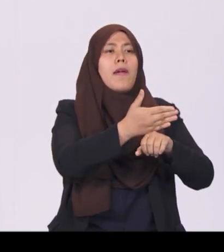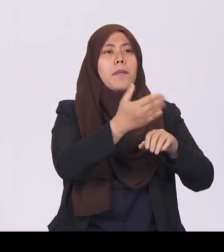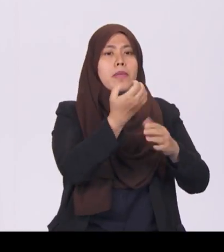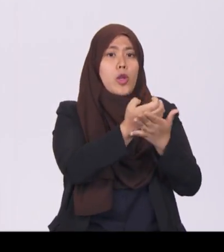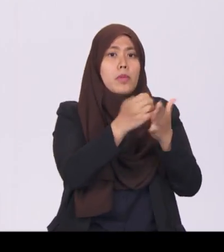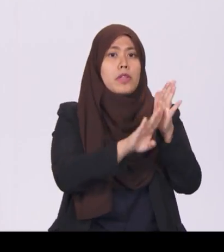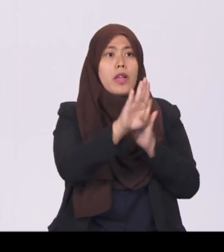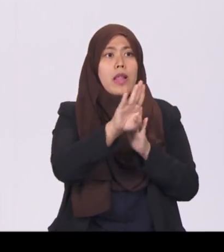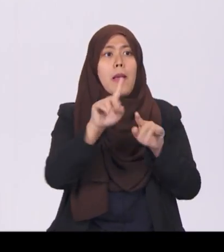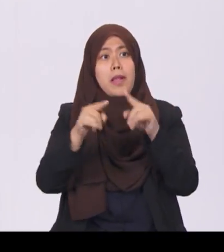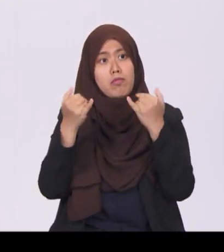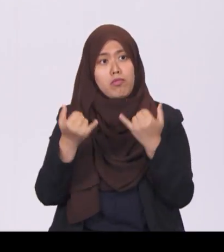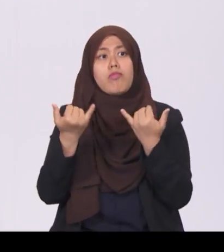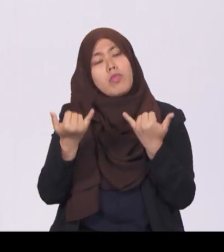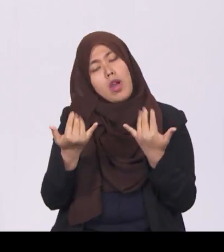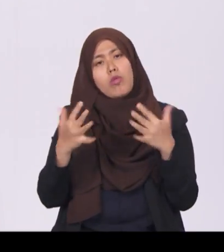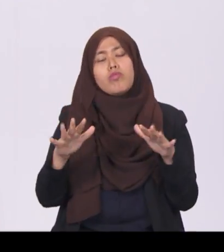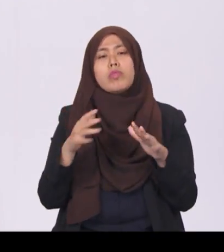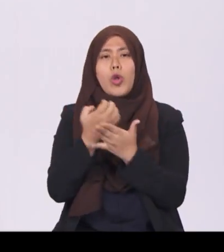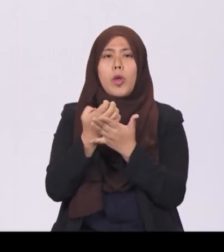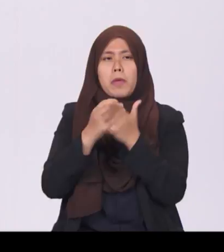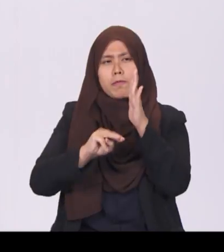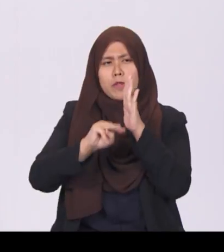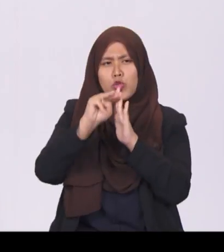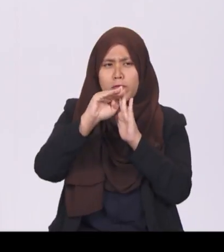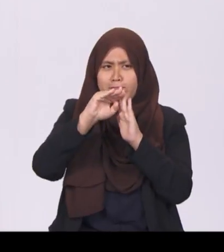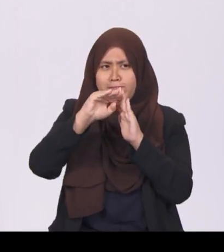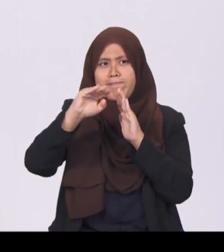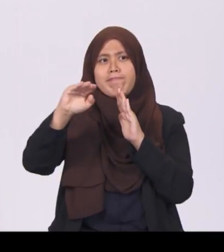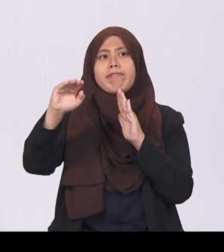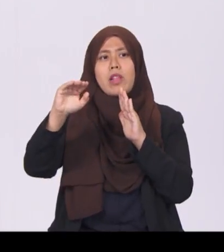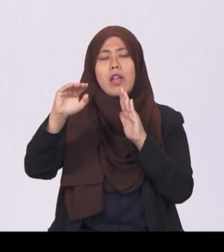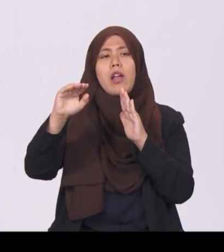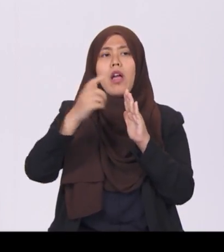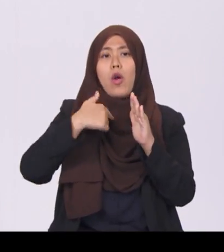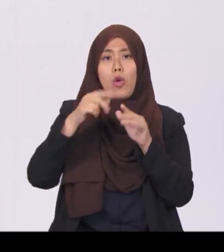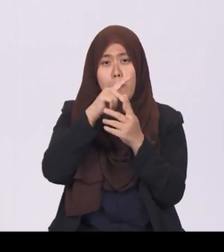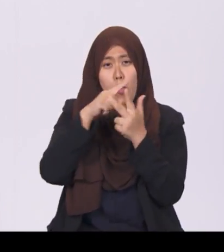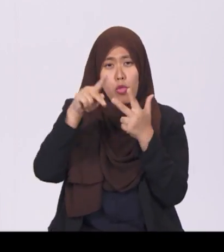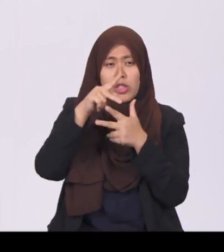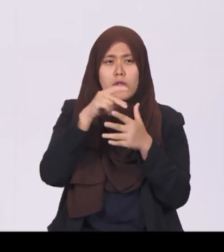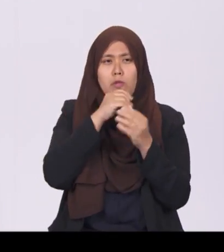population is ageing, we must husband this resource carefully, prudently and responsibly.